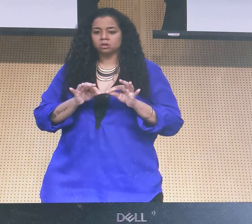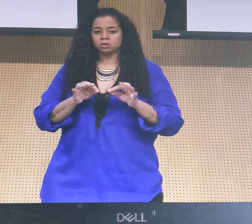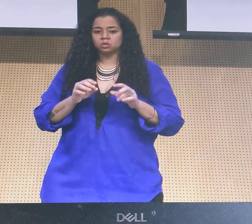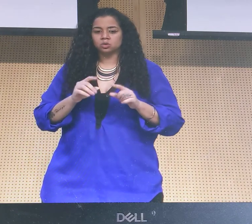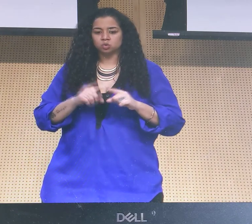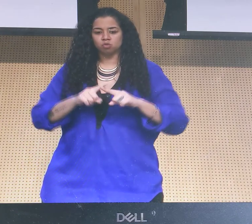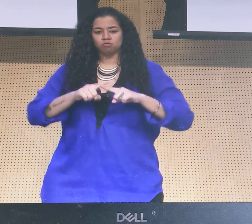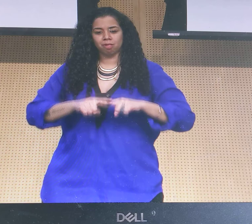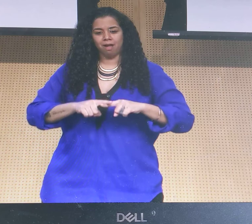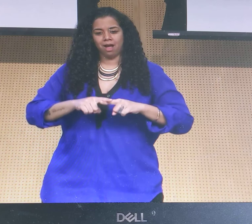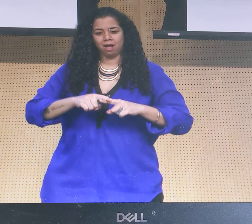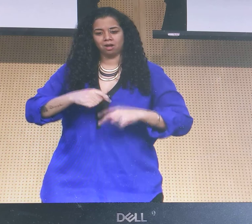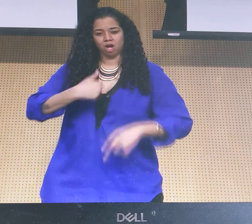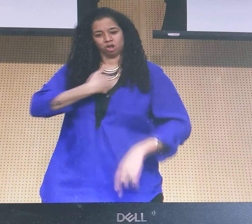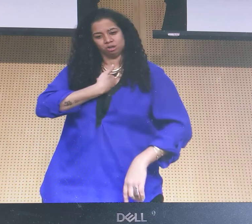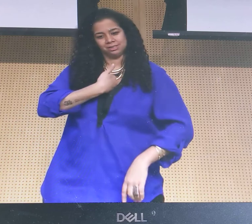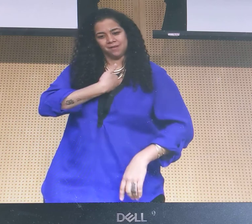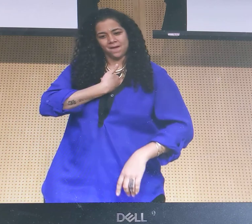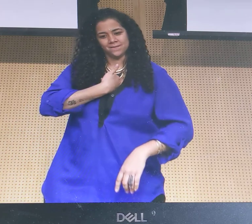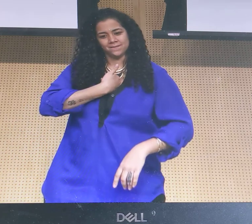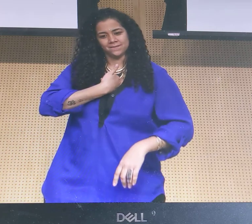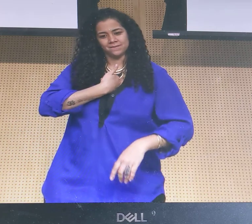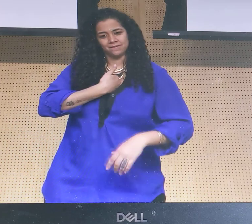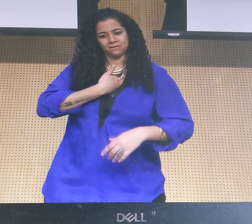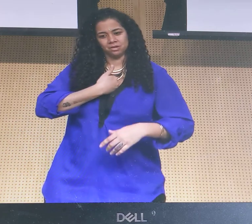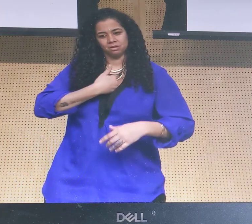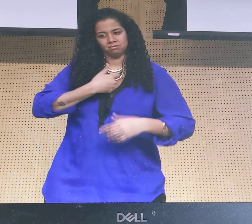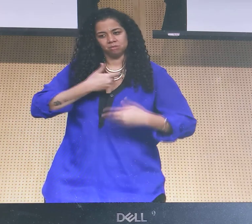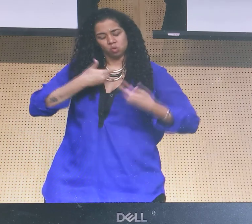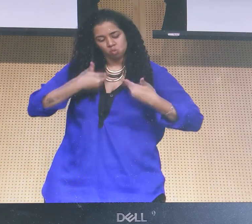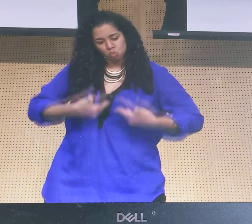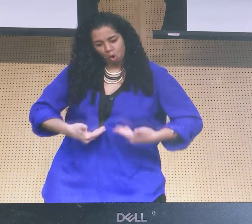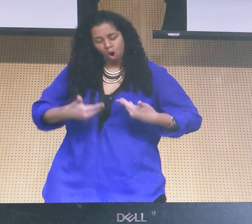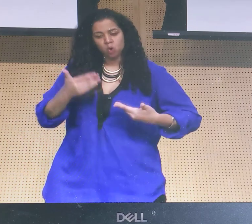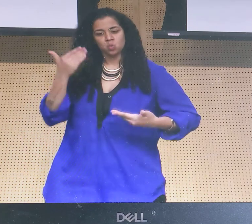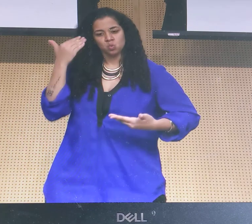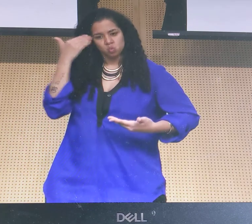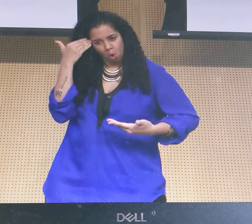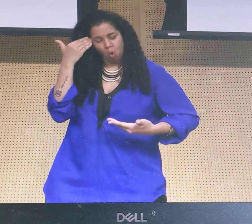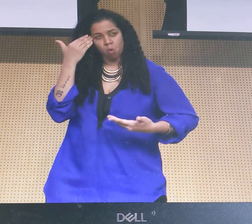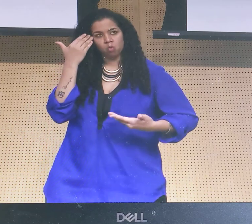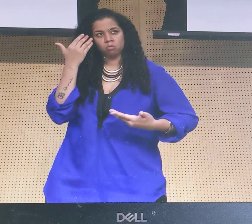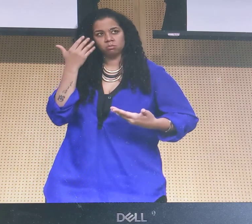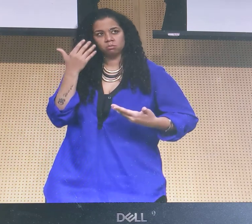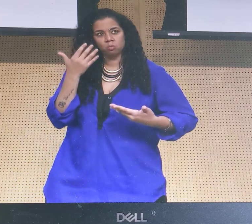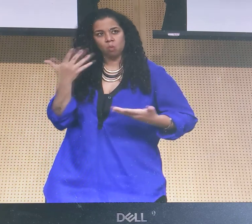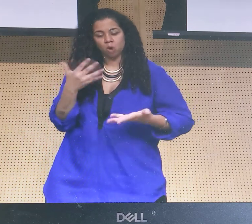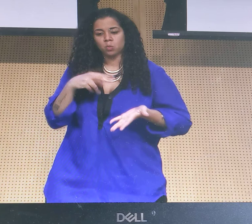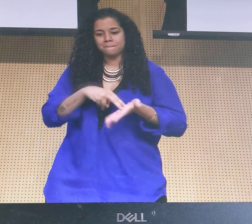I realized later that it's really important to be able to rely on yourself, to know who you are,